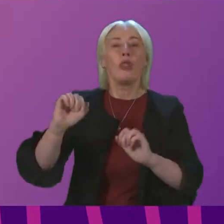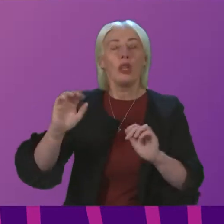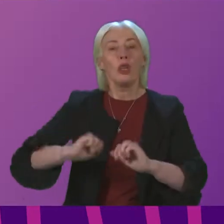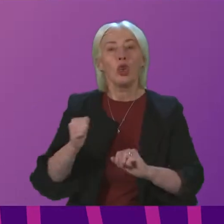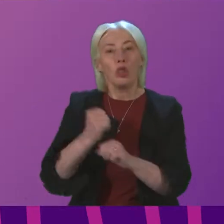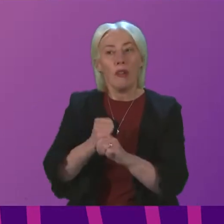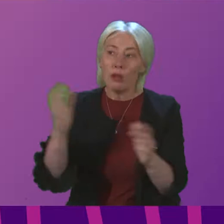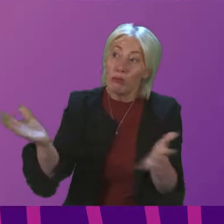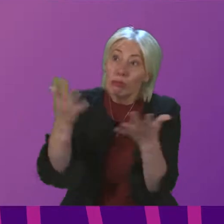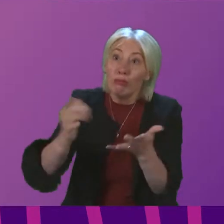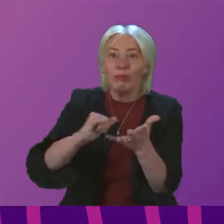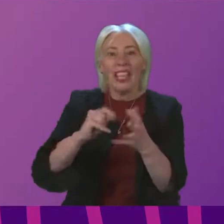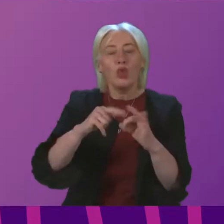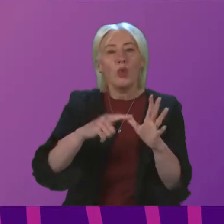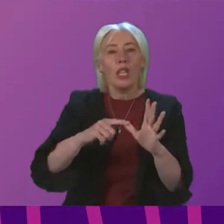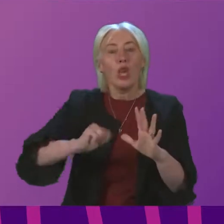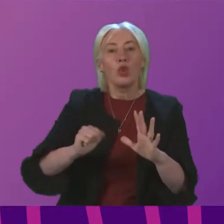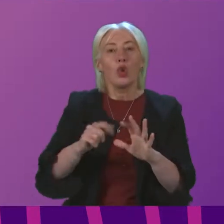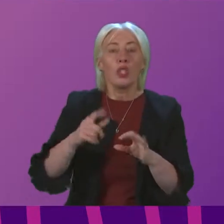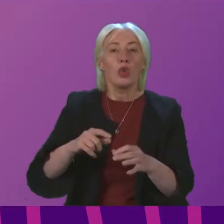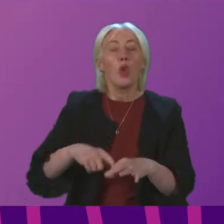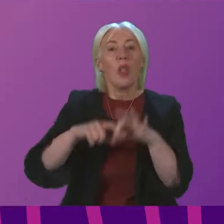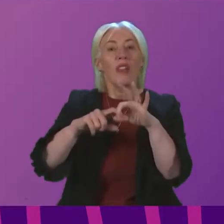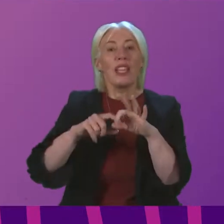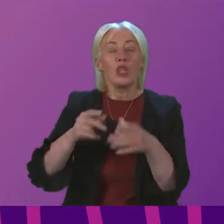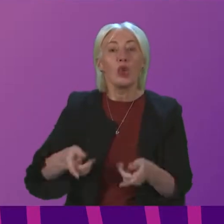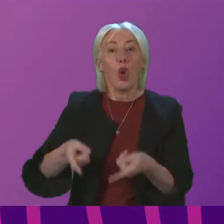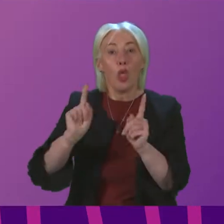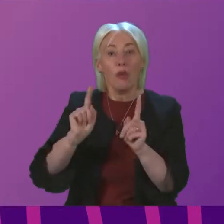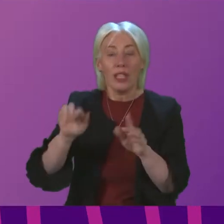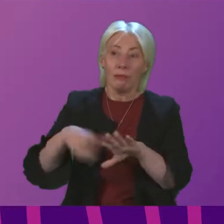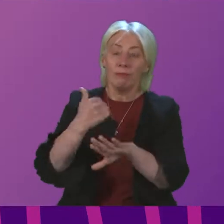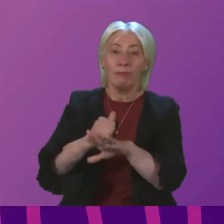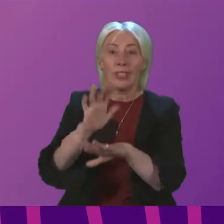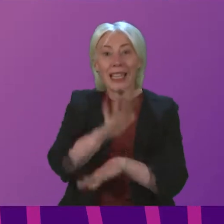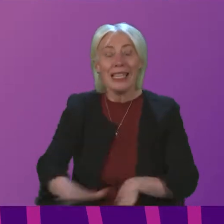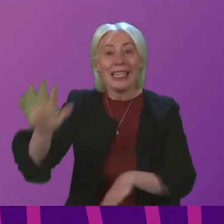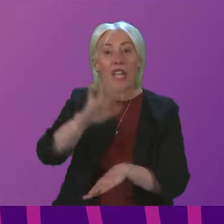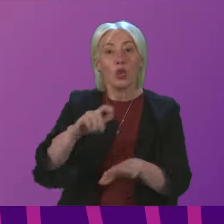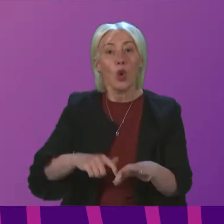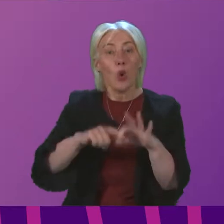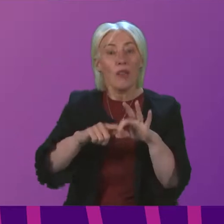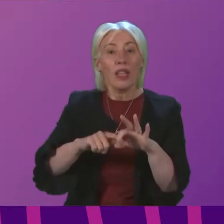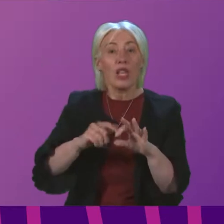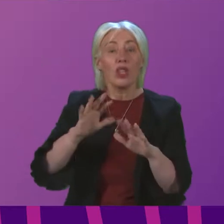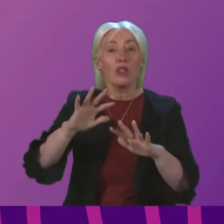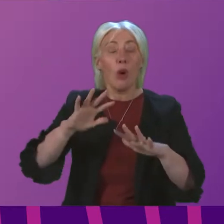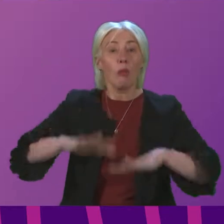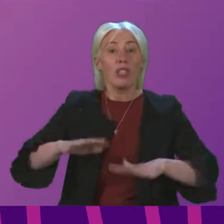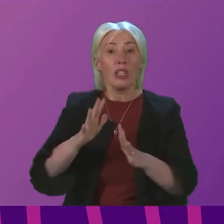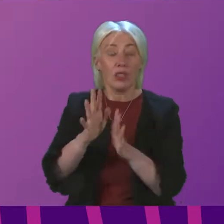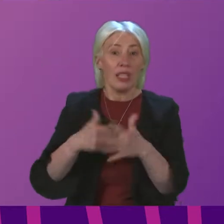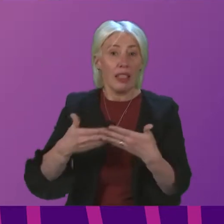SQA, to establish a national qualification in British Sign Language, BSL, at